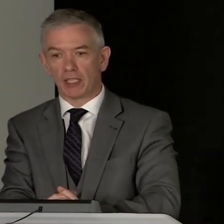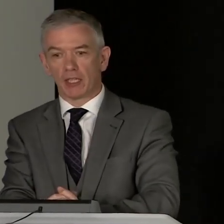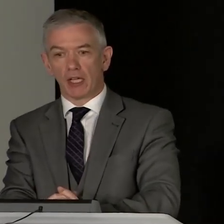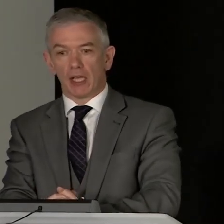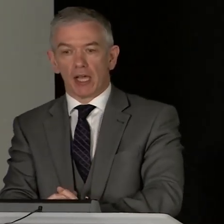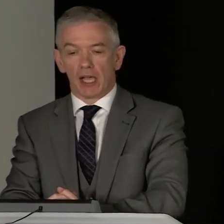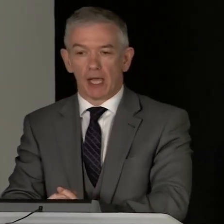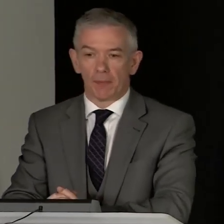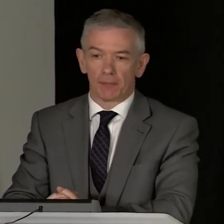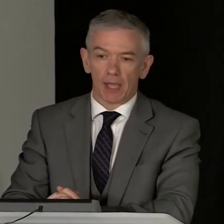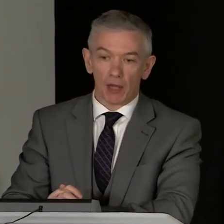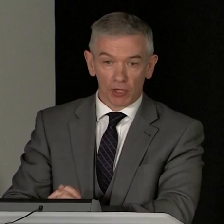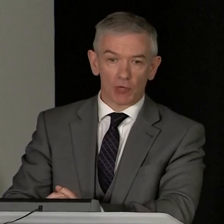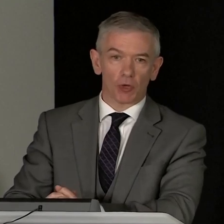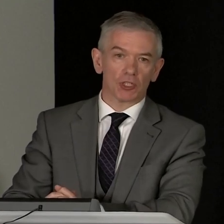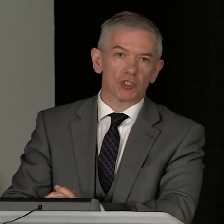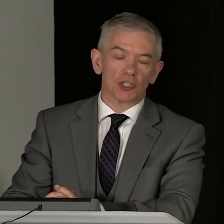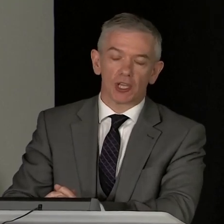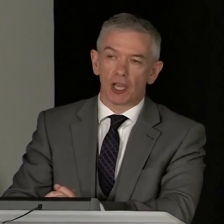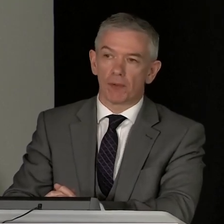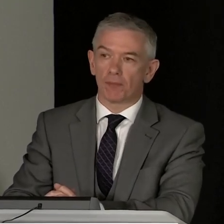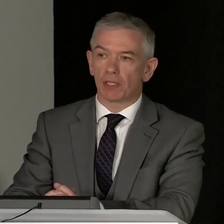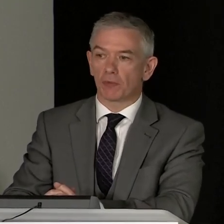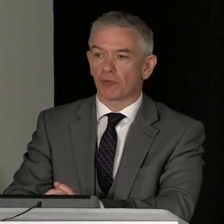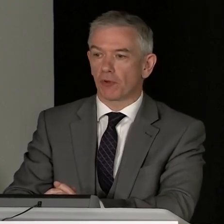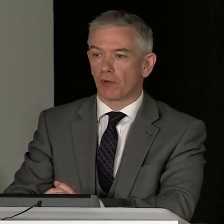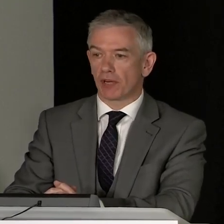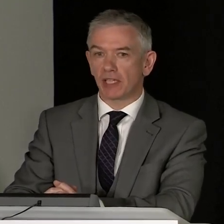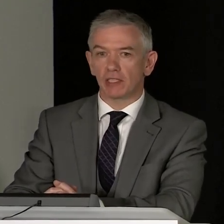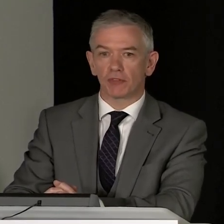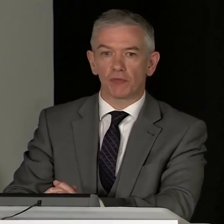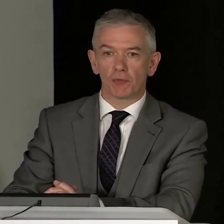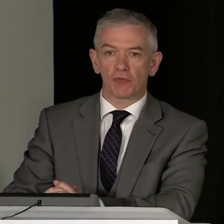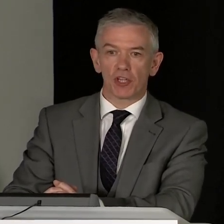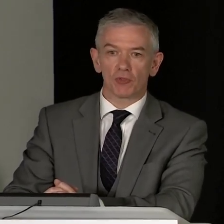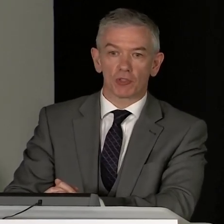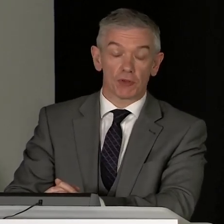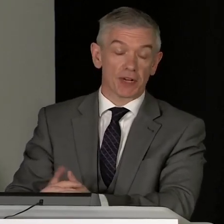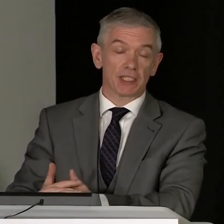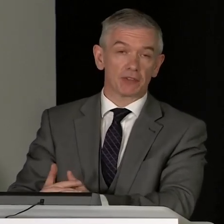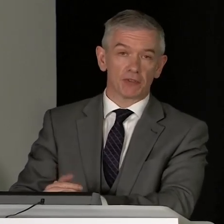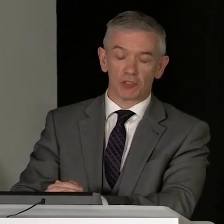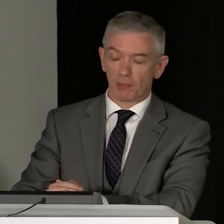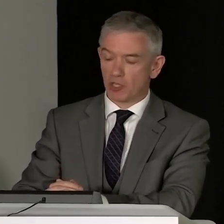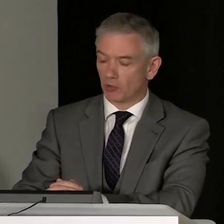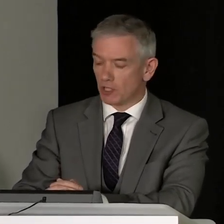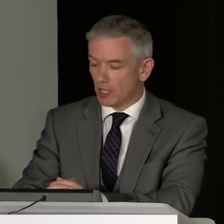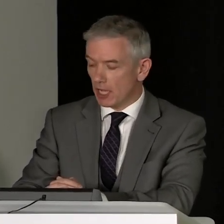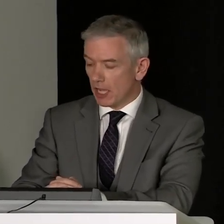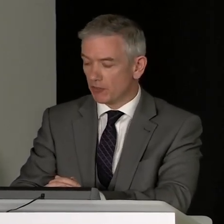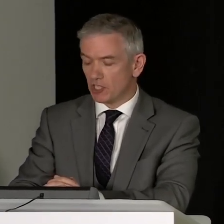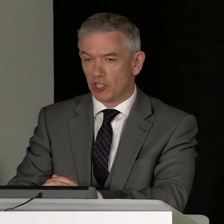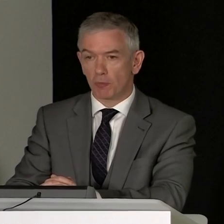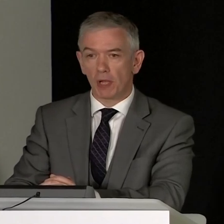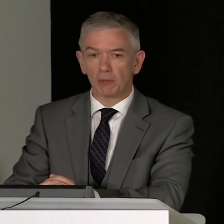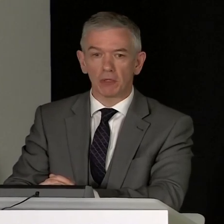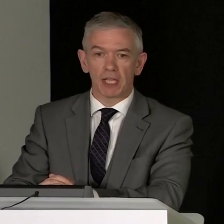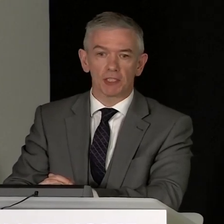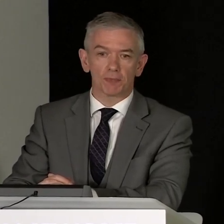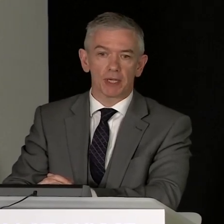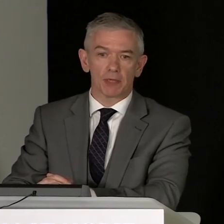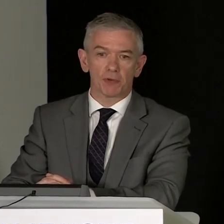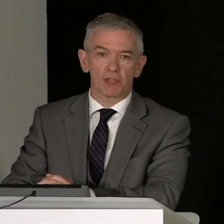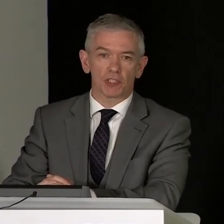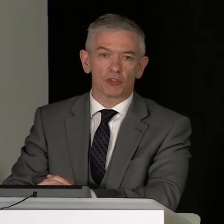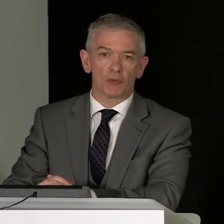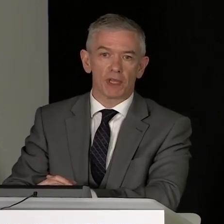frontline healthcare workers made up from a variety of different professionals and a variety of different specialties. I have to say superbly